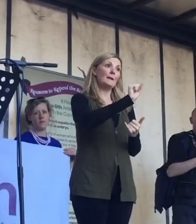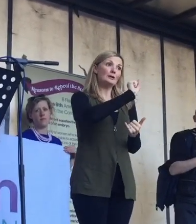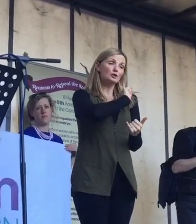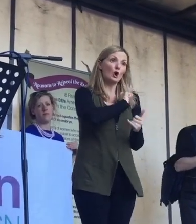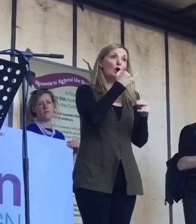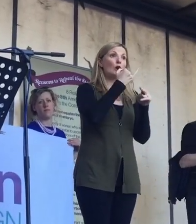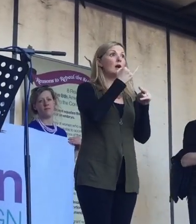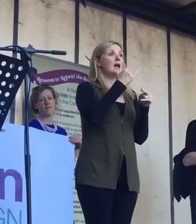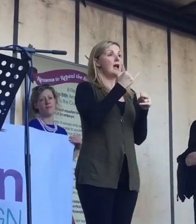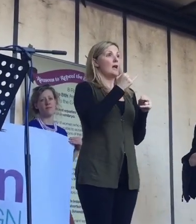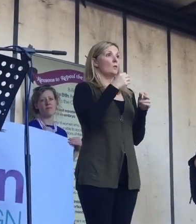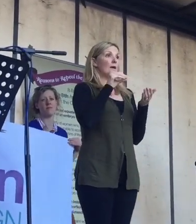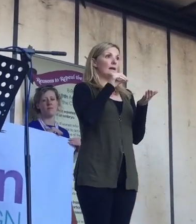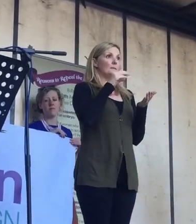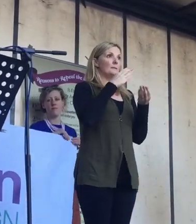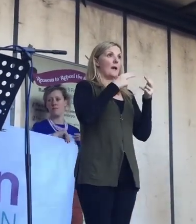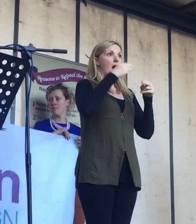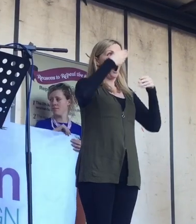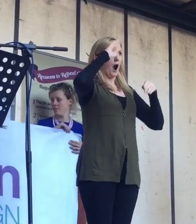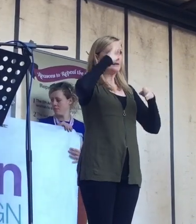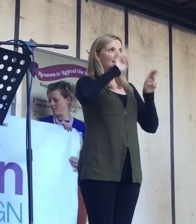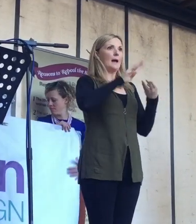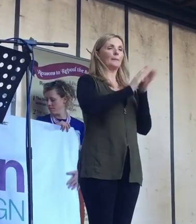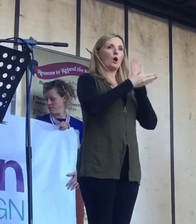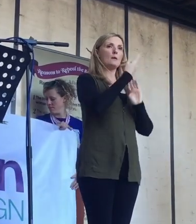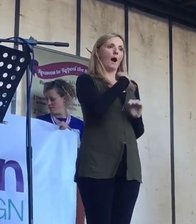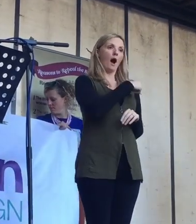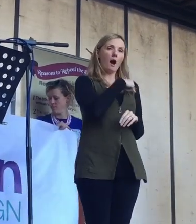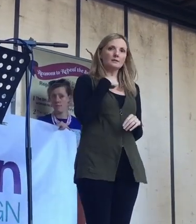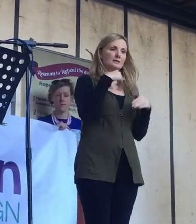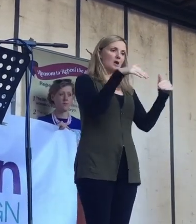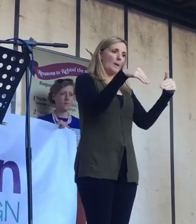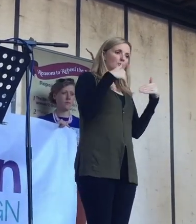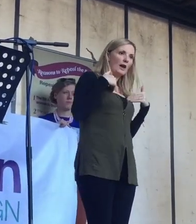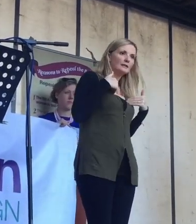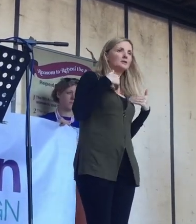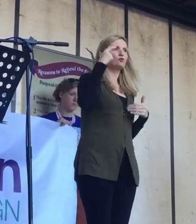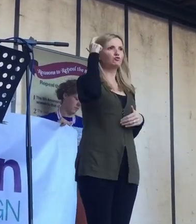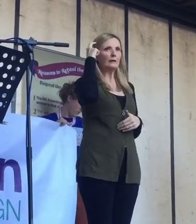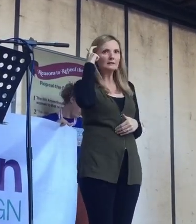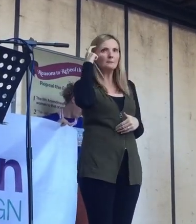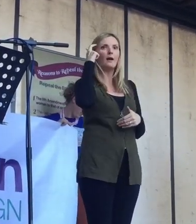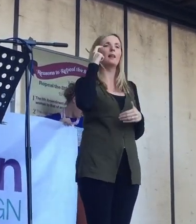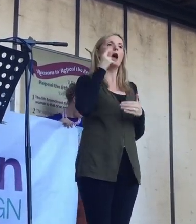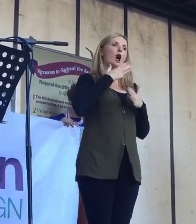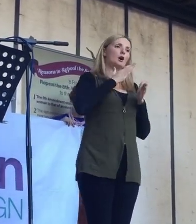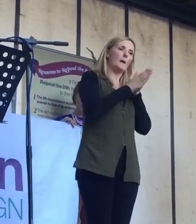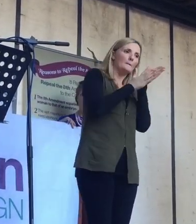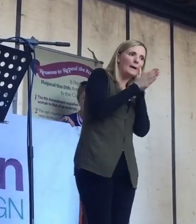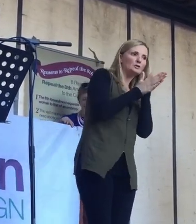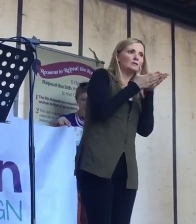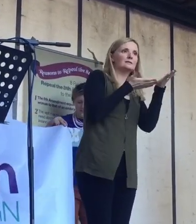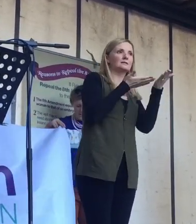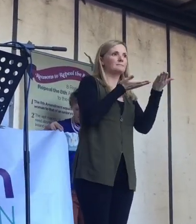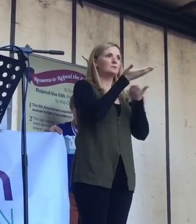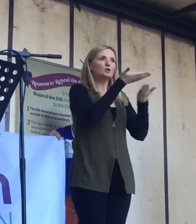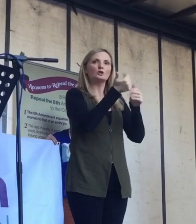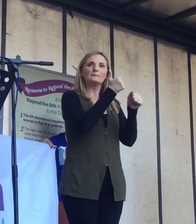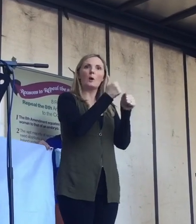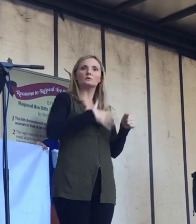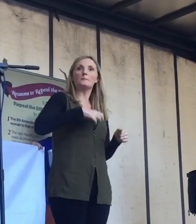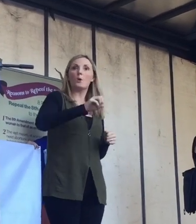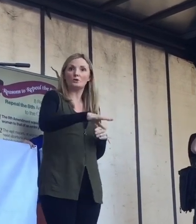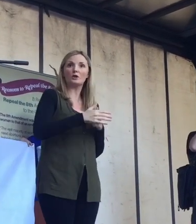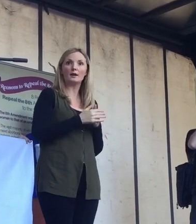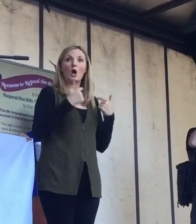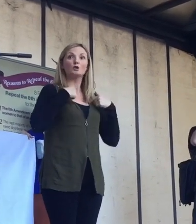finally have an honest, objective, reasoned, compassionate discussion about abortion. I'm here to say to